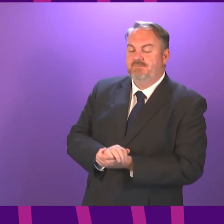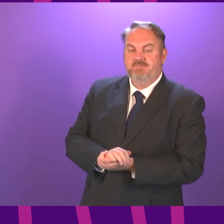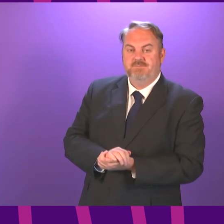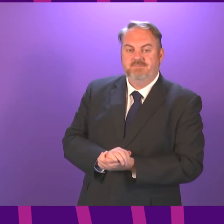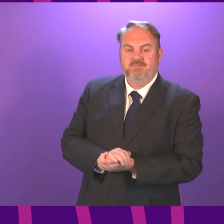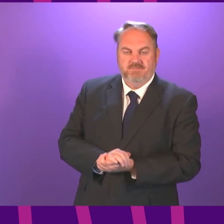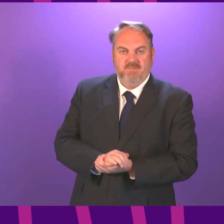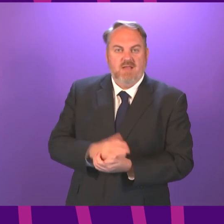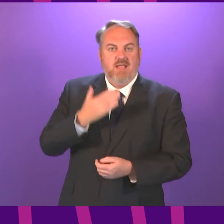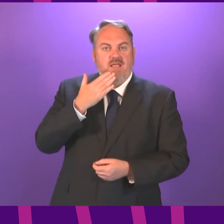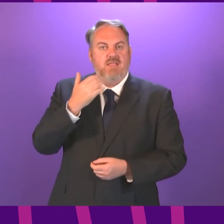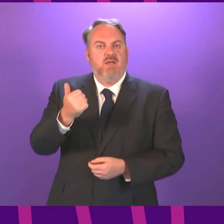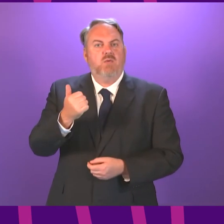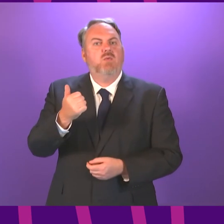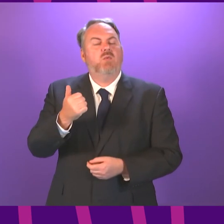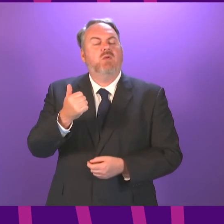Thanks President Officer With